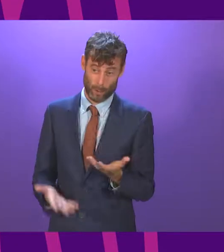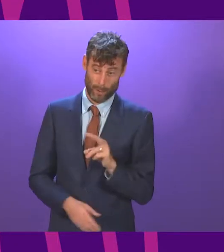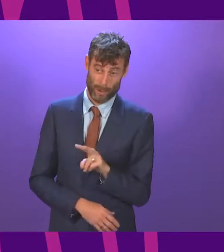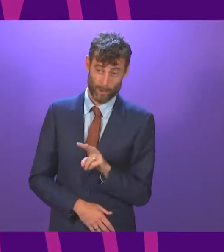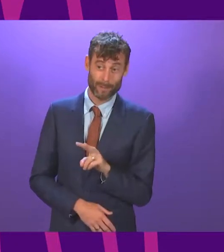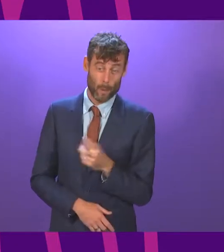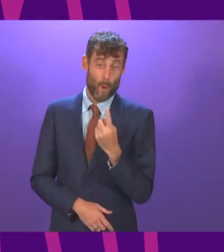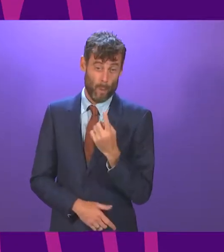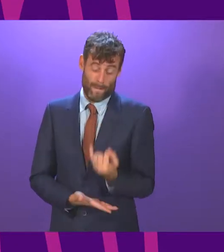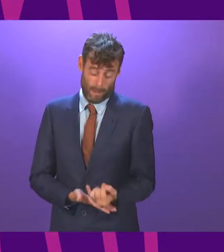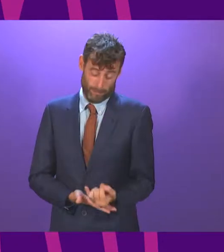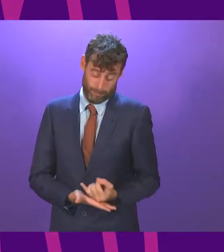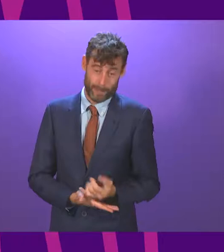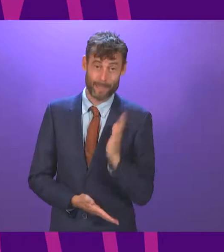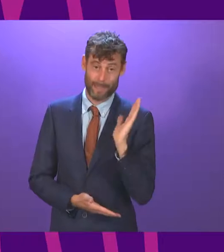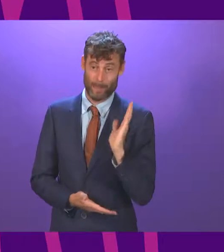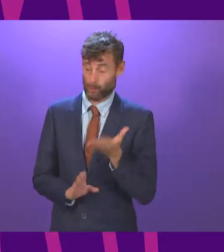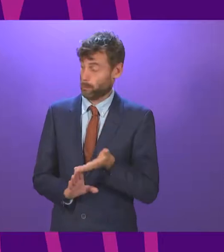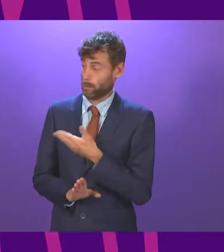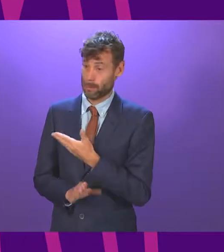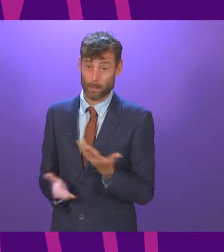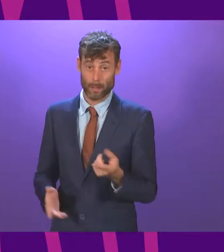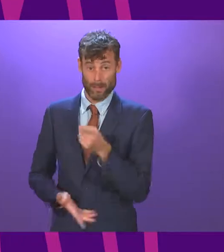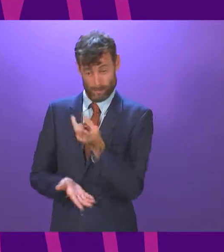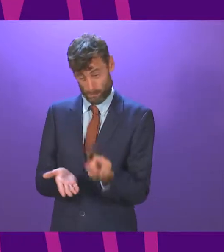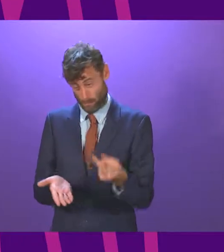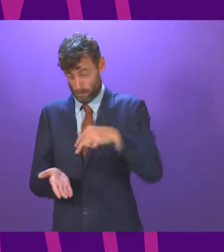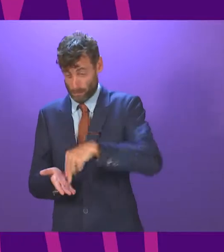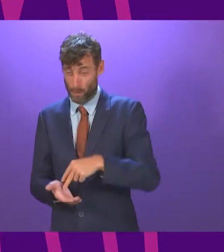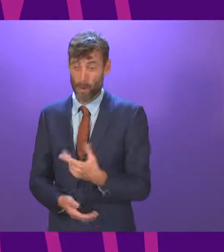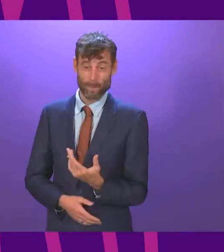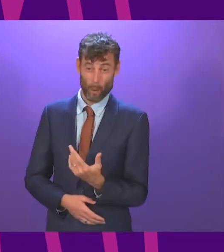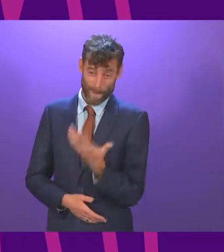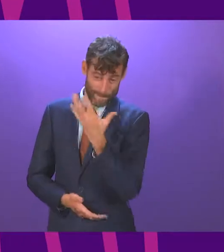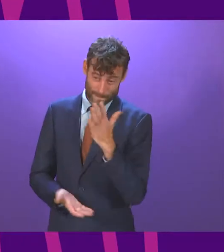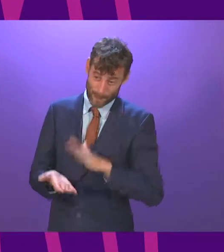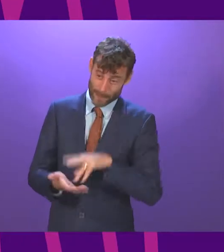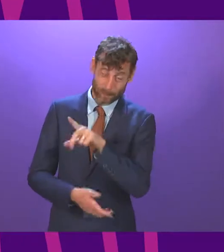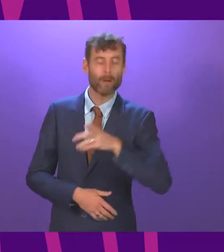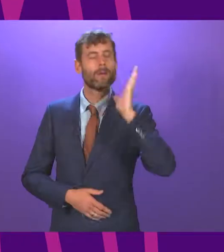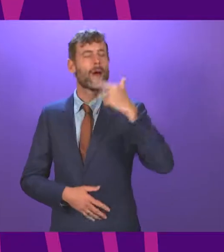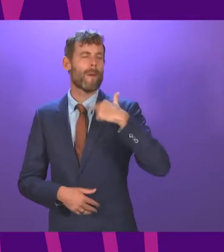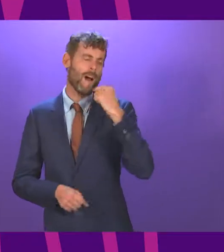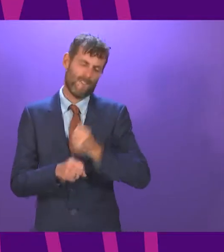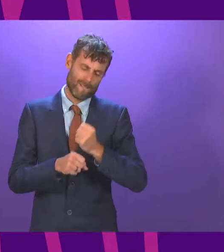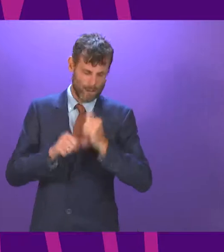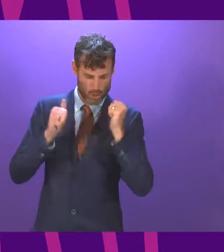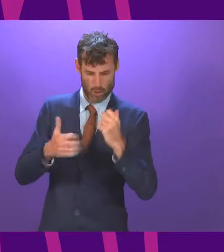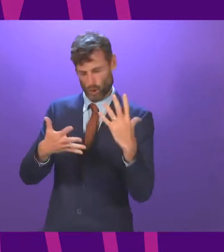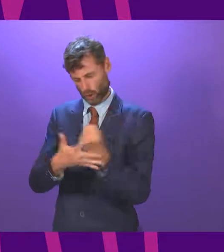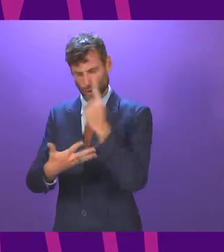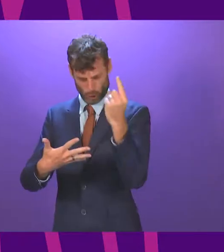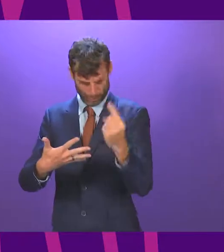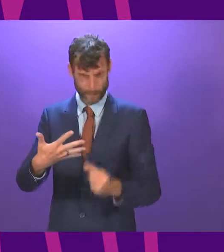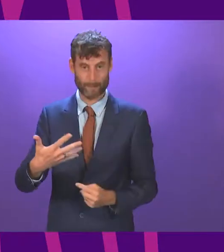How any self-respecting politician can be on his feet for more than quarter of an hour and say how great his government are and not